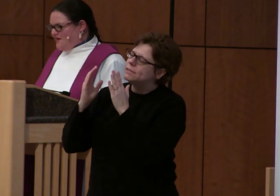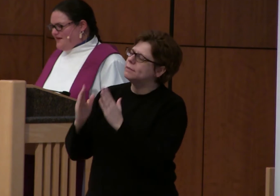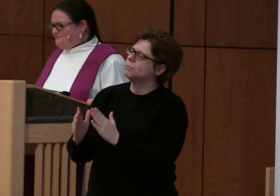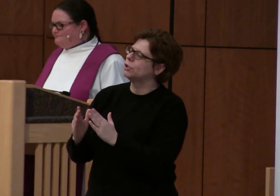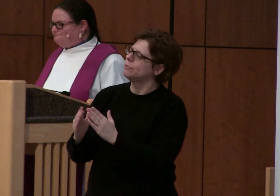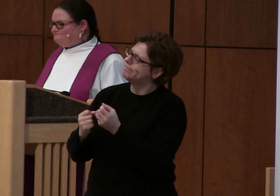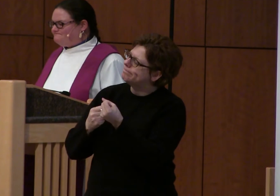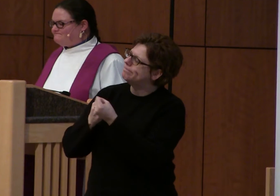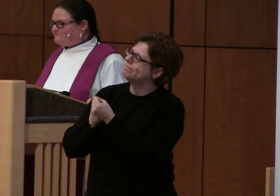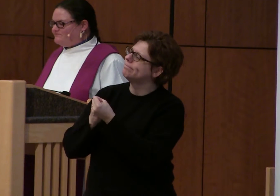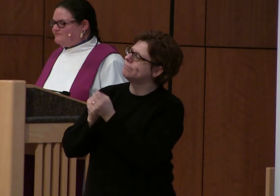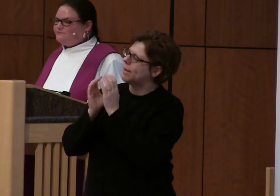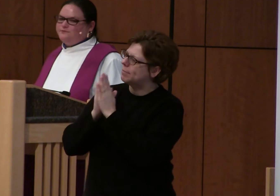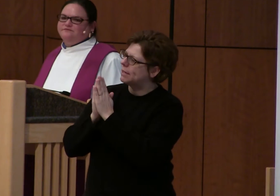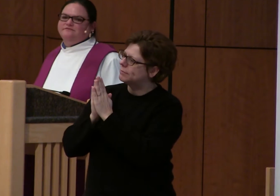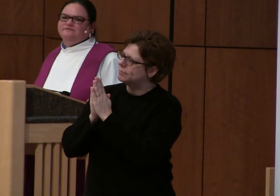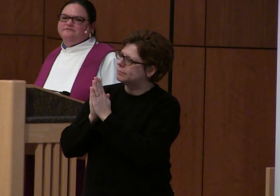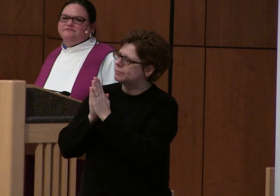Amen. Amen.